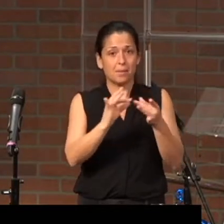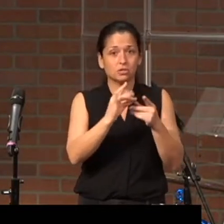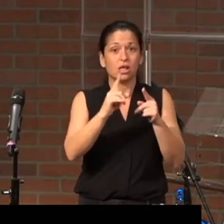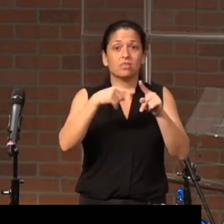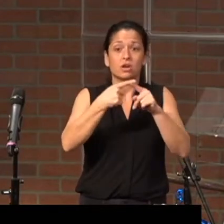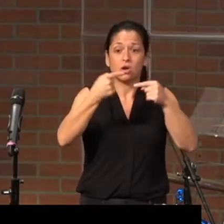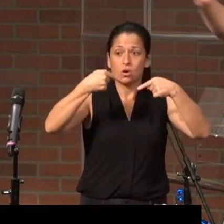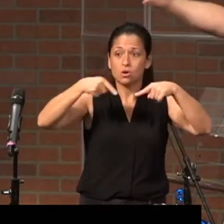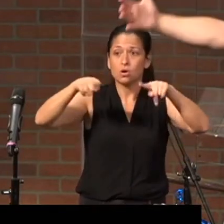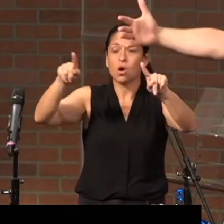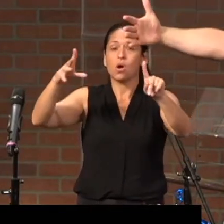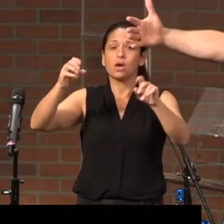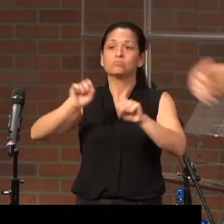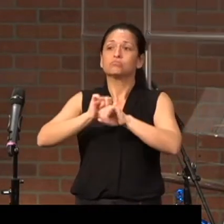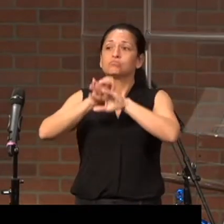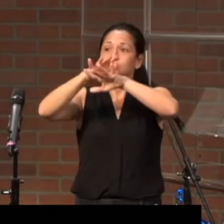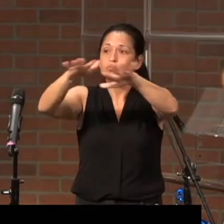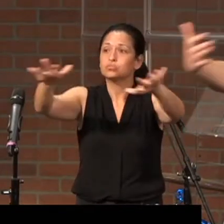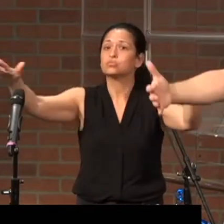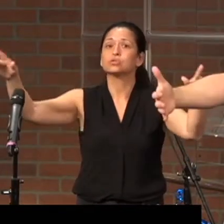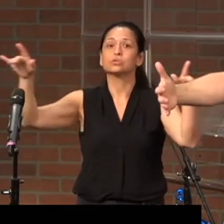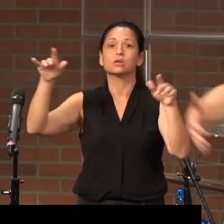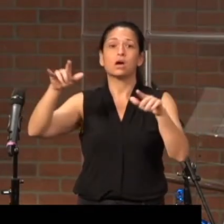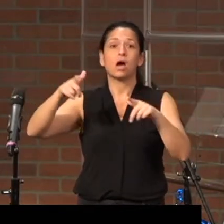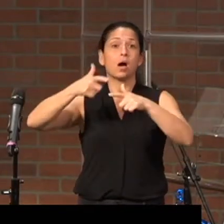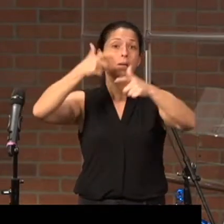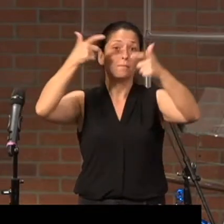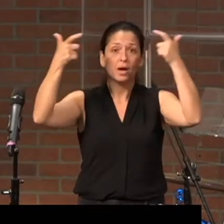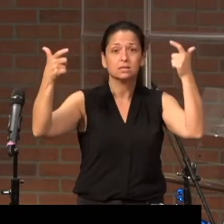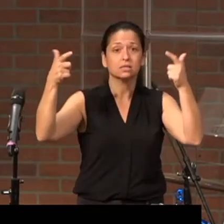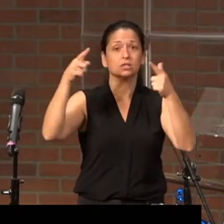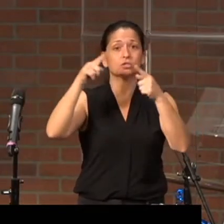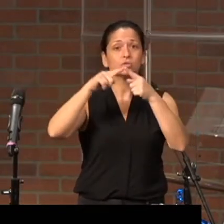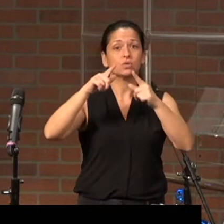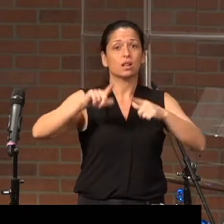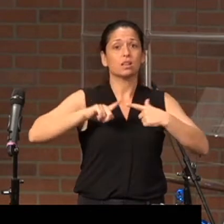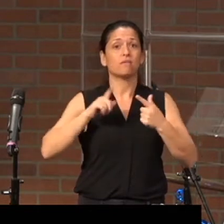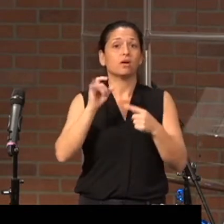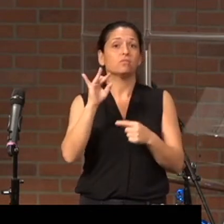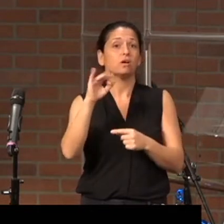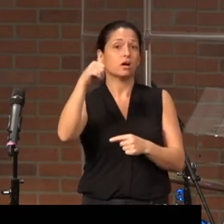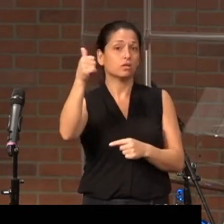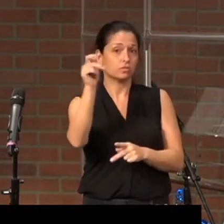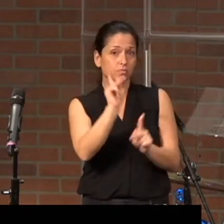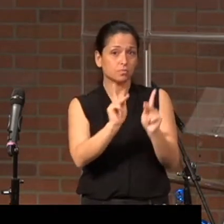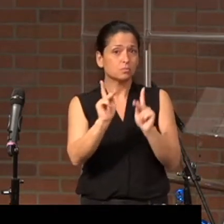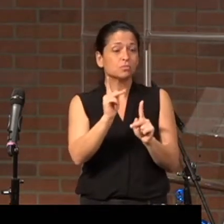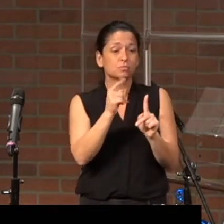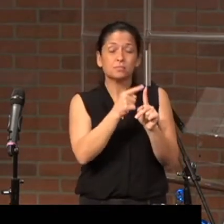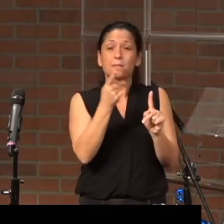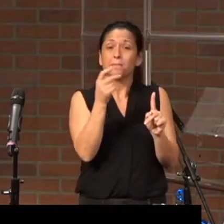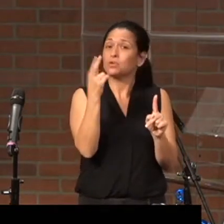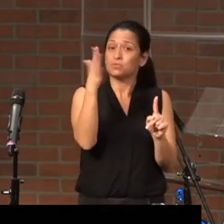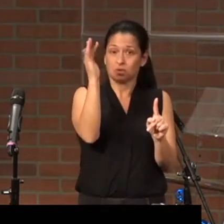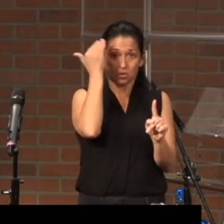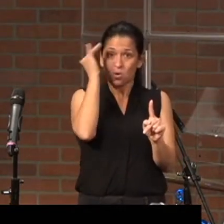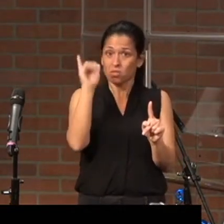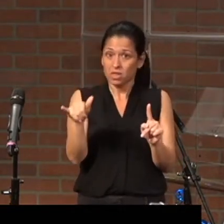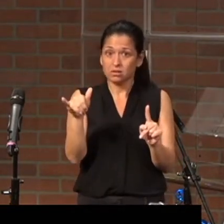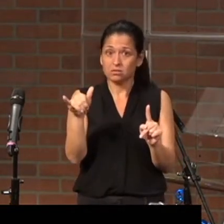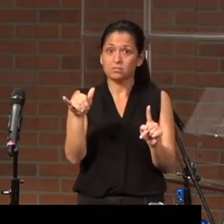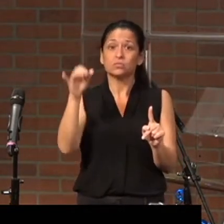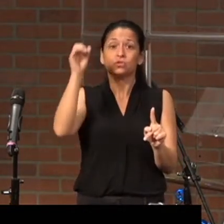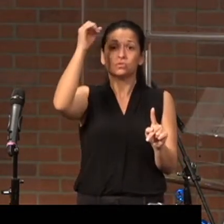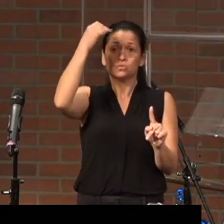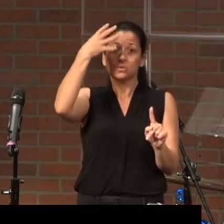and overflow abundantly into the lives of other people. Peter knew that. Grace and